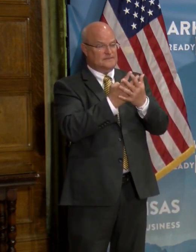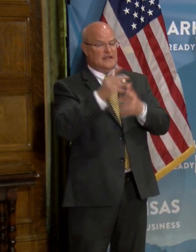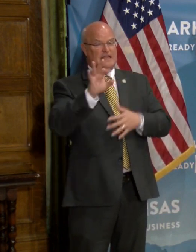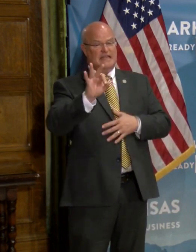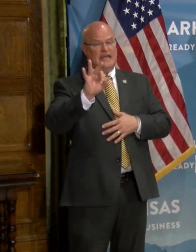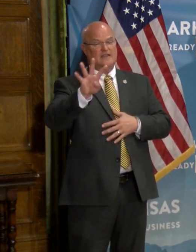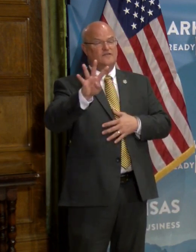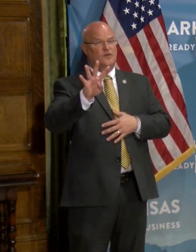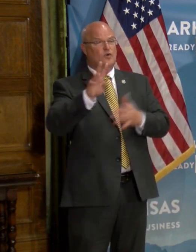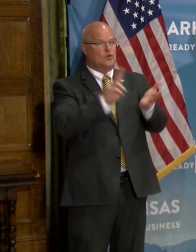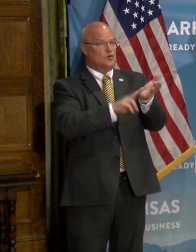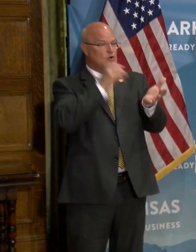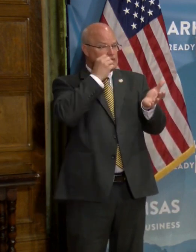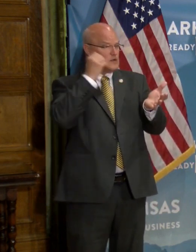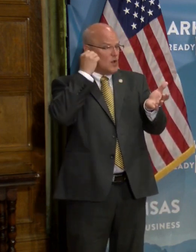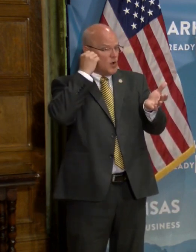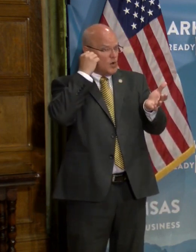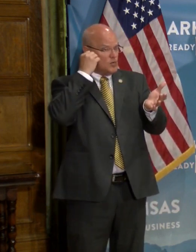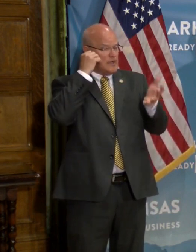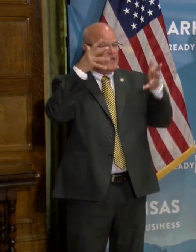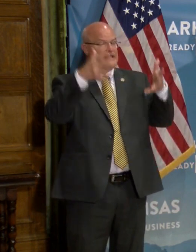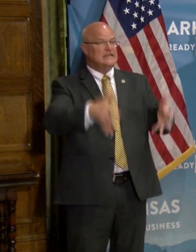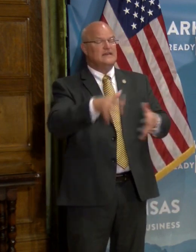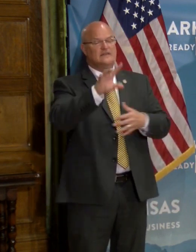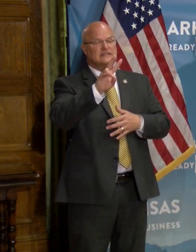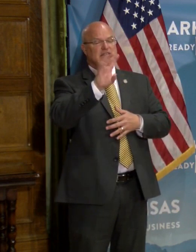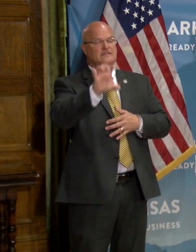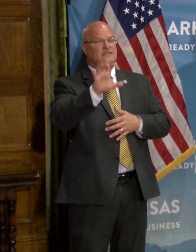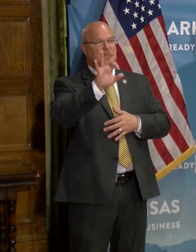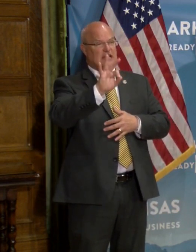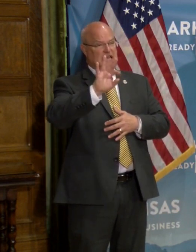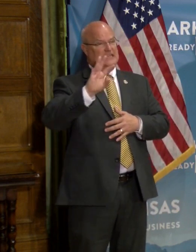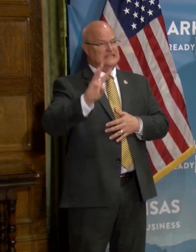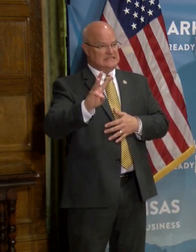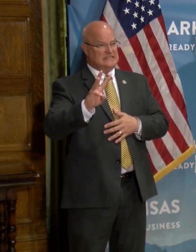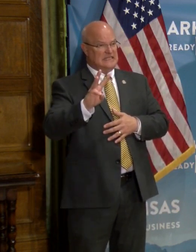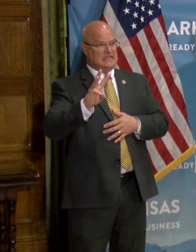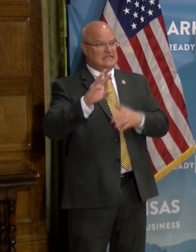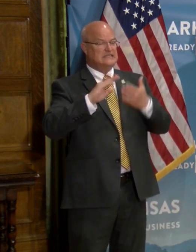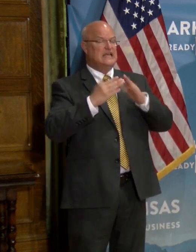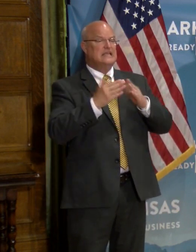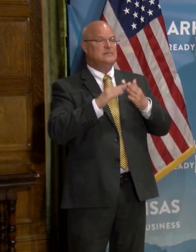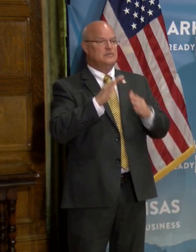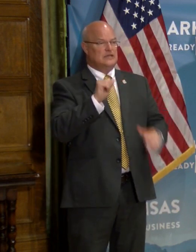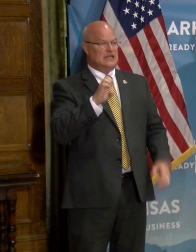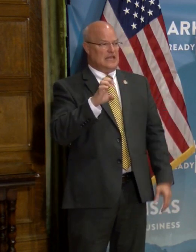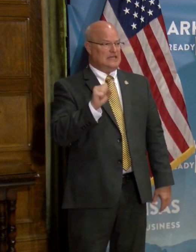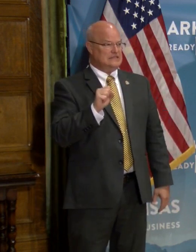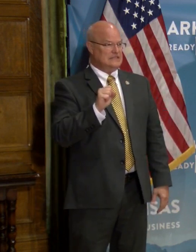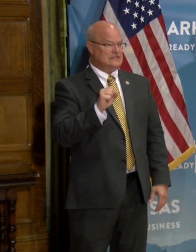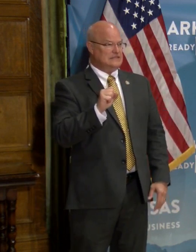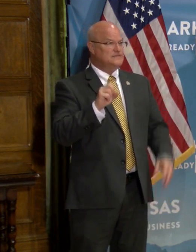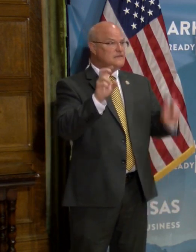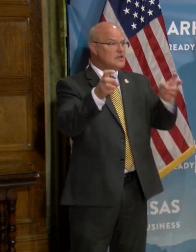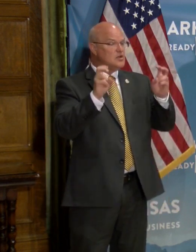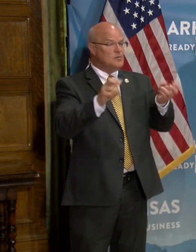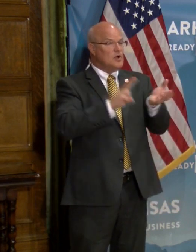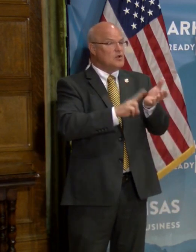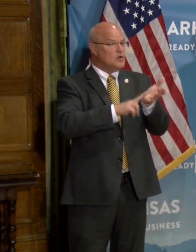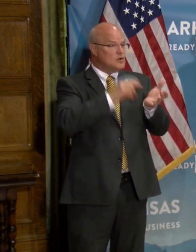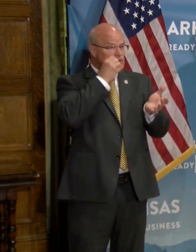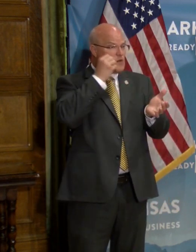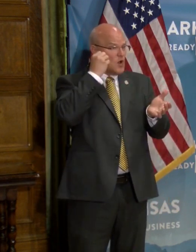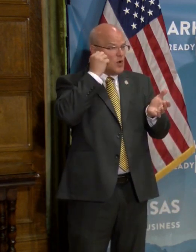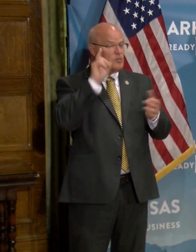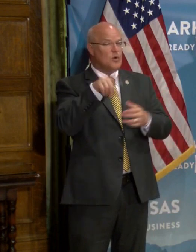94 are nursing homes, and 796 are community cases. Uh, in terms of our nursing